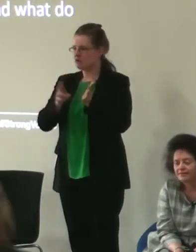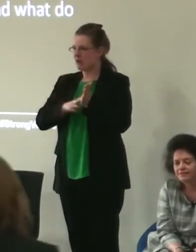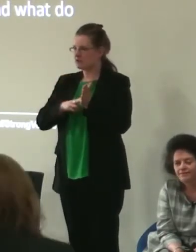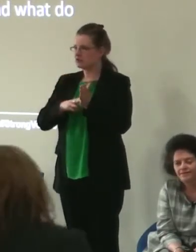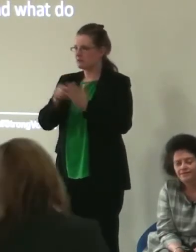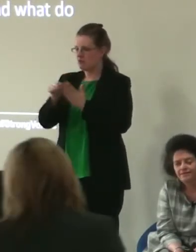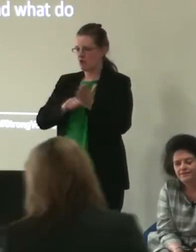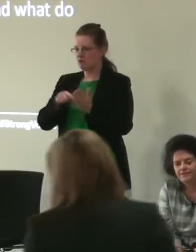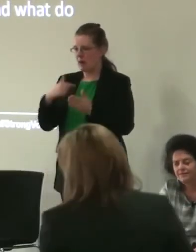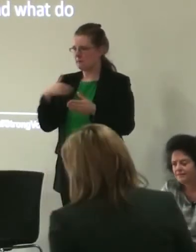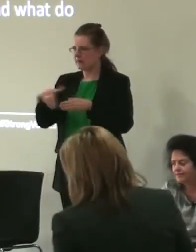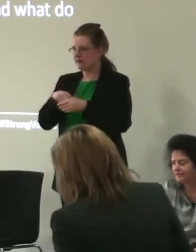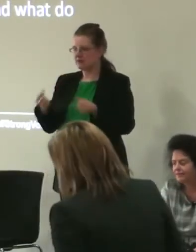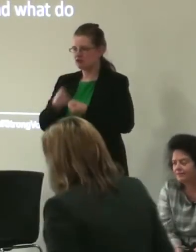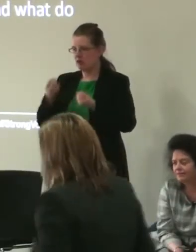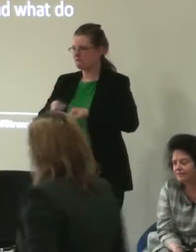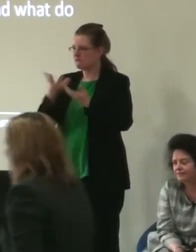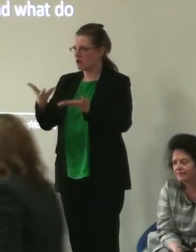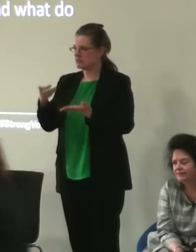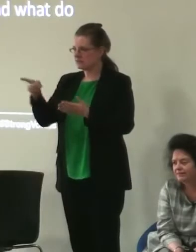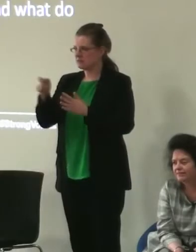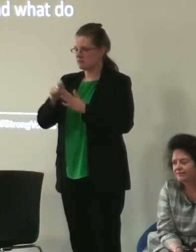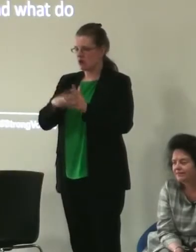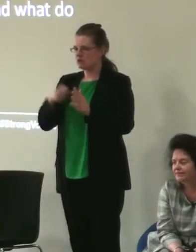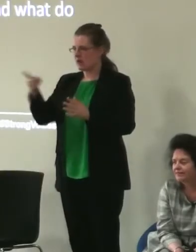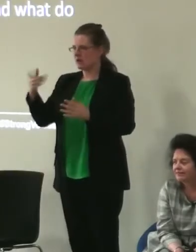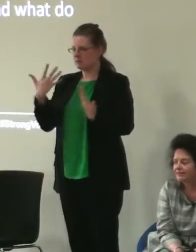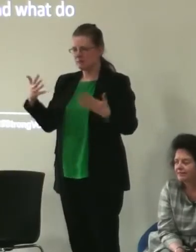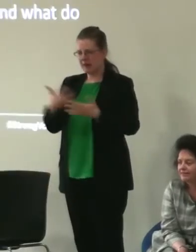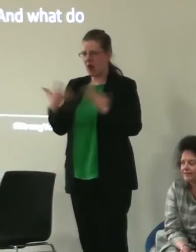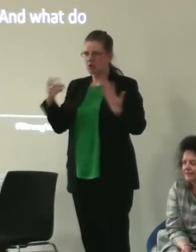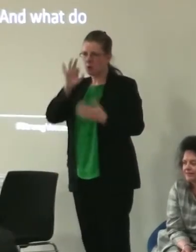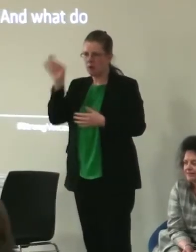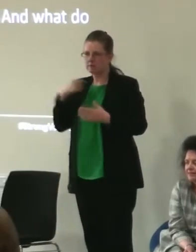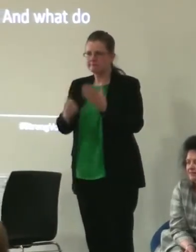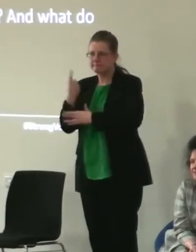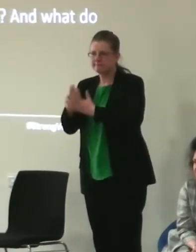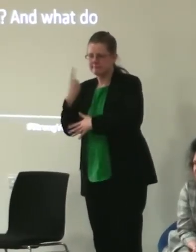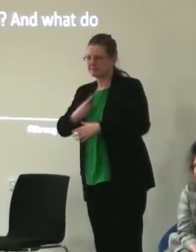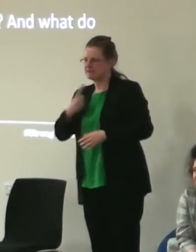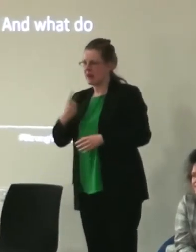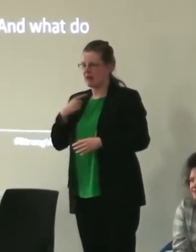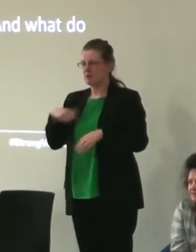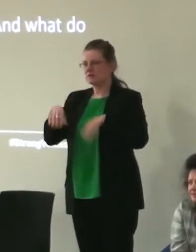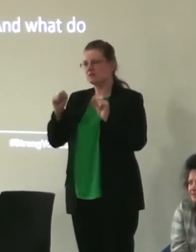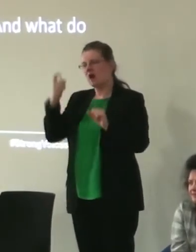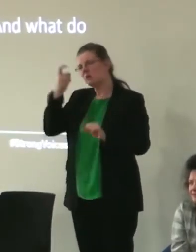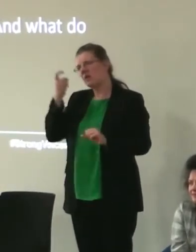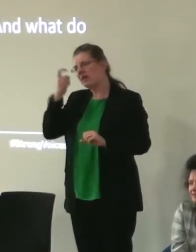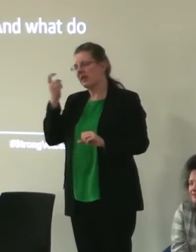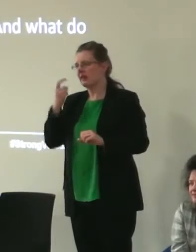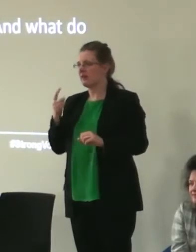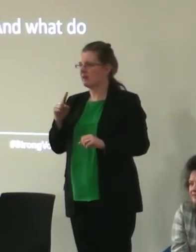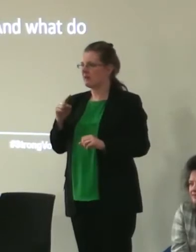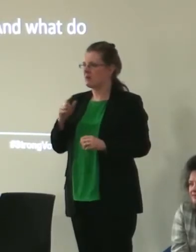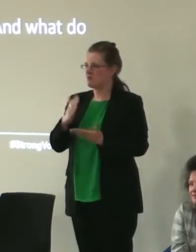it's one of the questions that's come up with us quite a lot as well and I think one of the things that we've started to really think about and what we're building